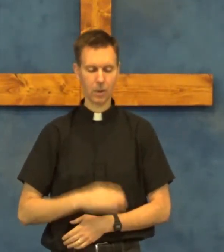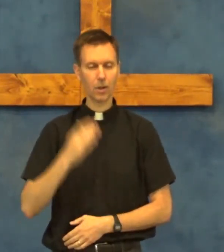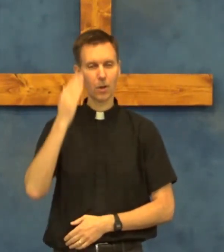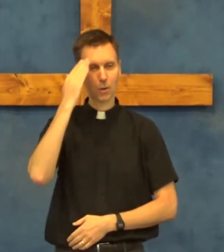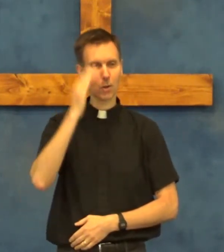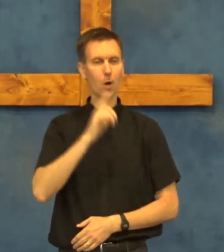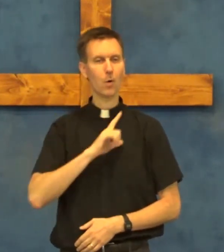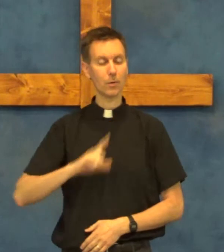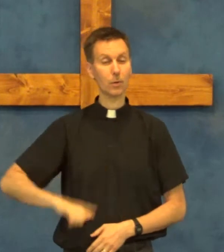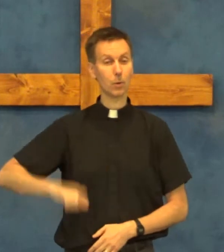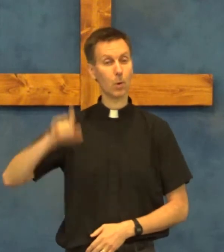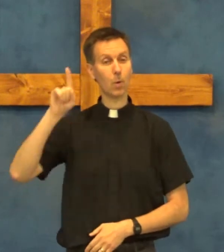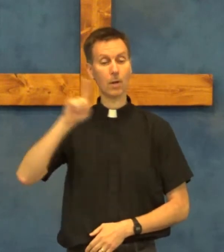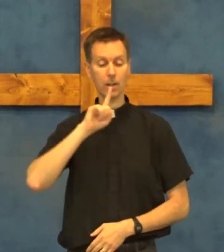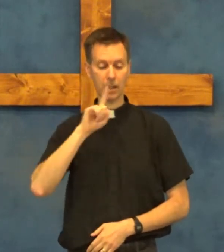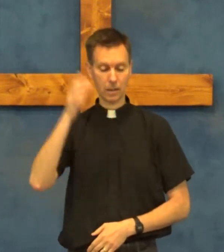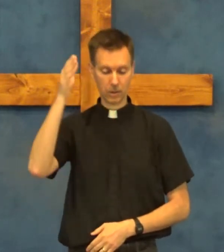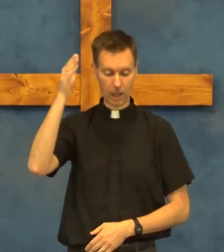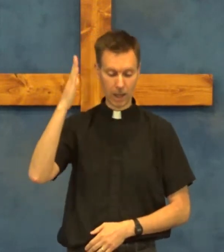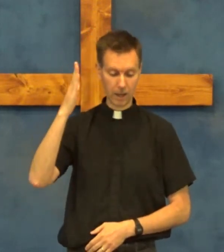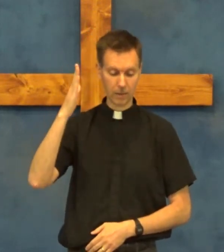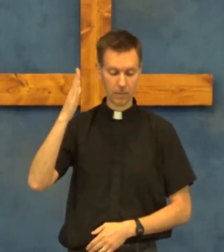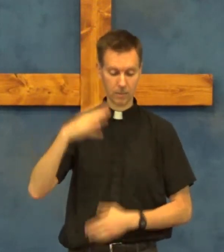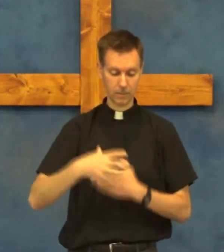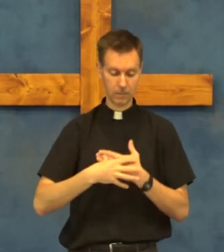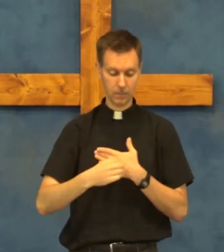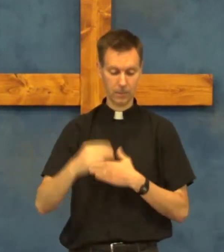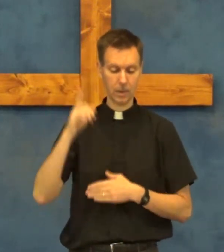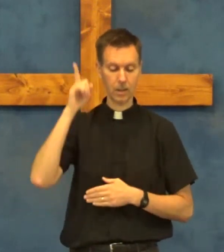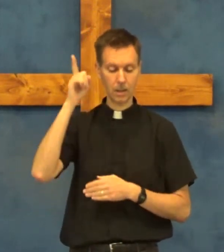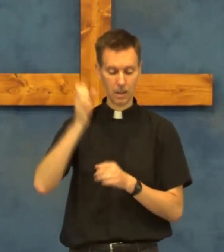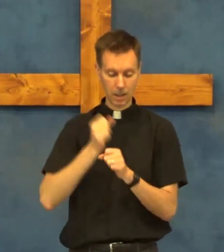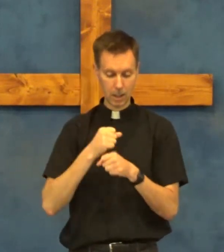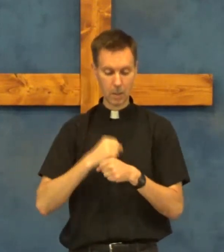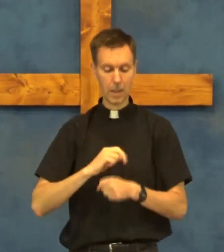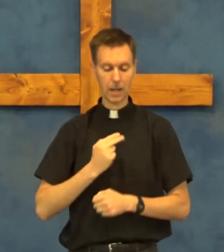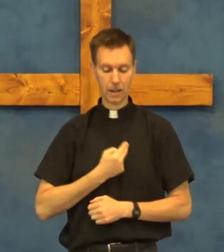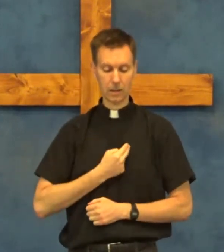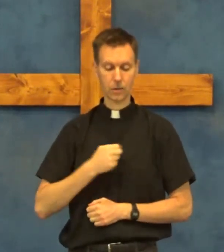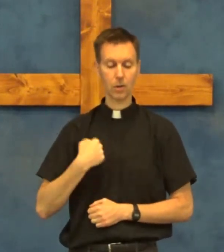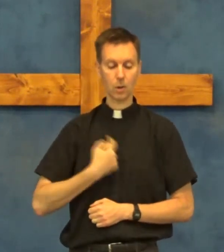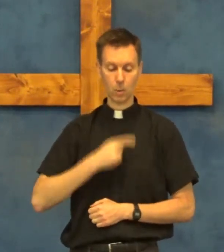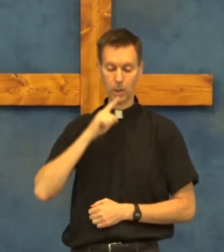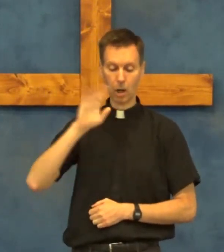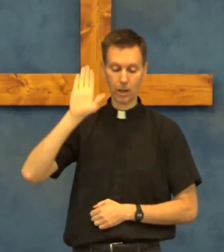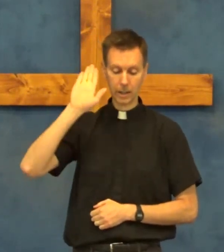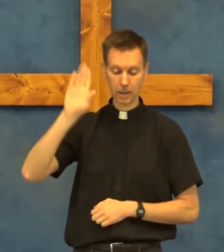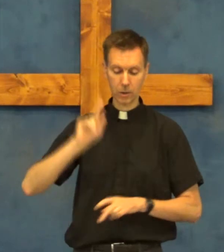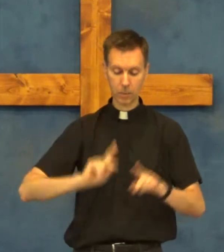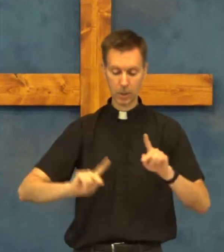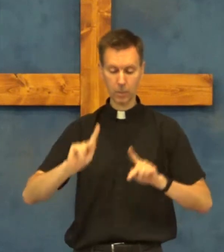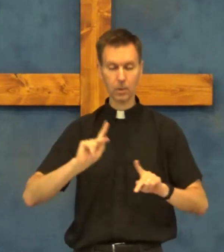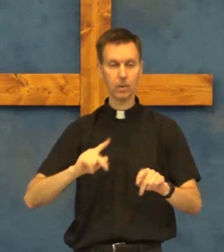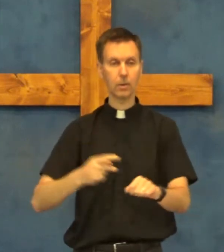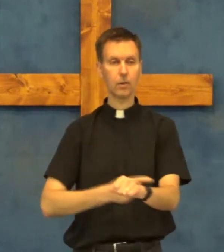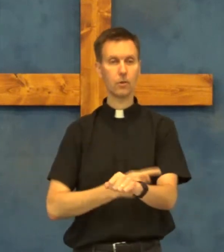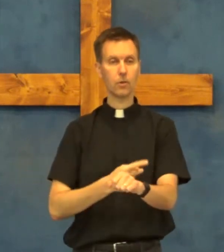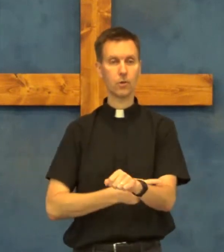Know that the Lord is God. He made us. He are His people. The